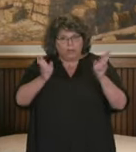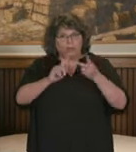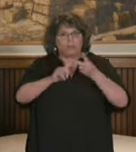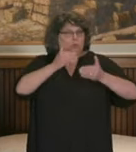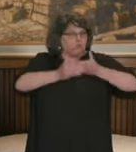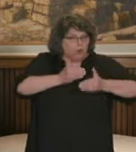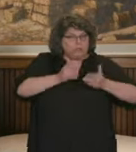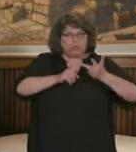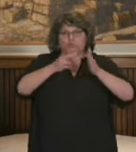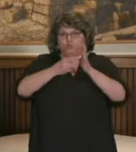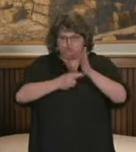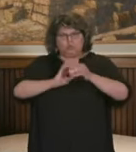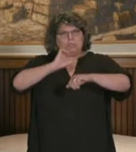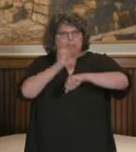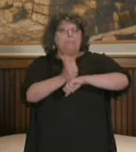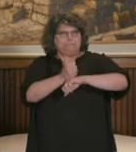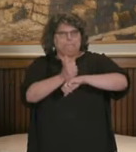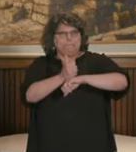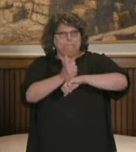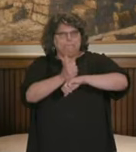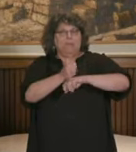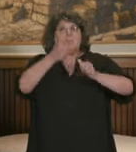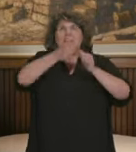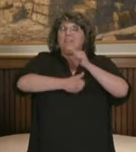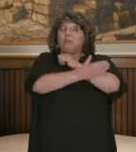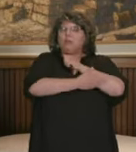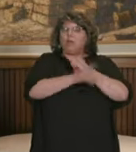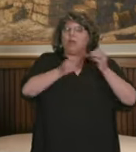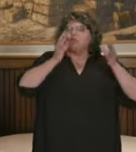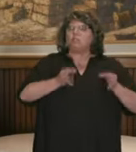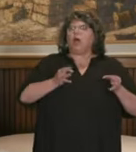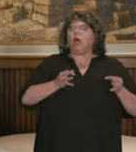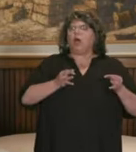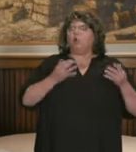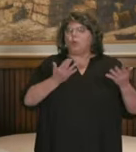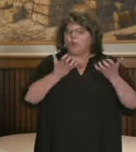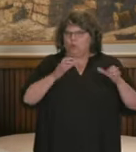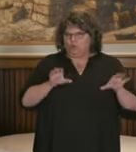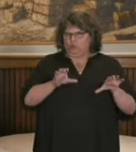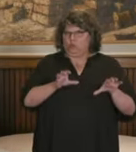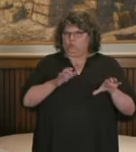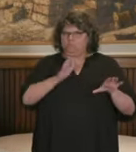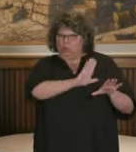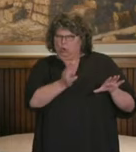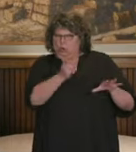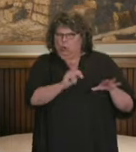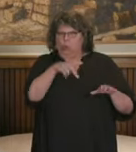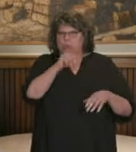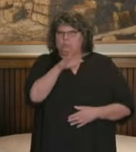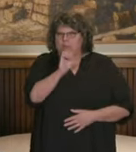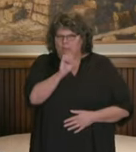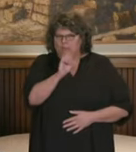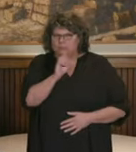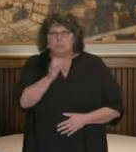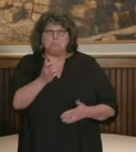are in place, but they can go at their own pace. We estimate roughly, plus or minus, again,